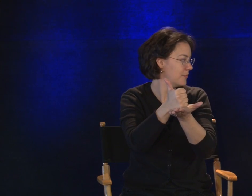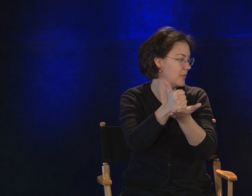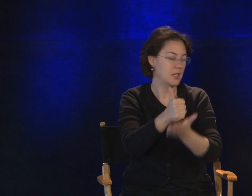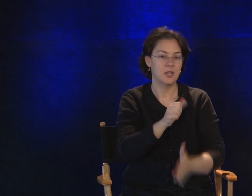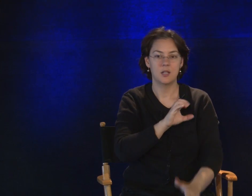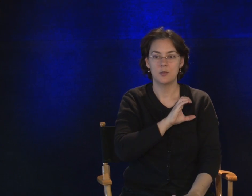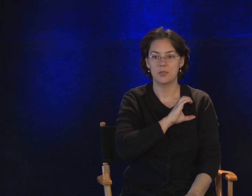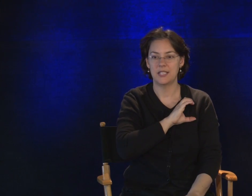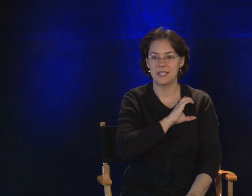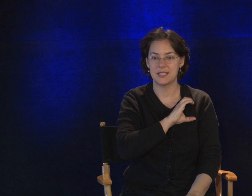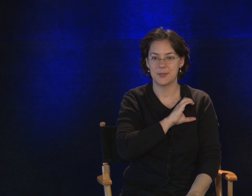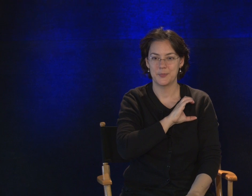Police.